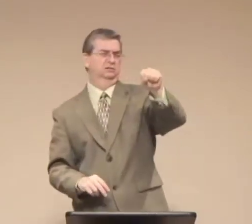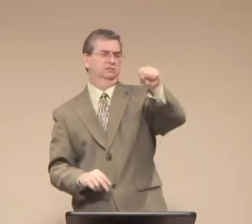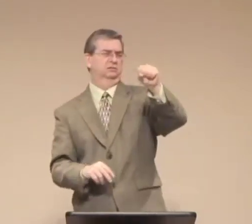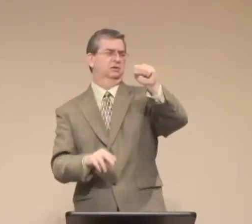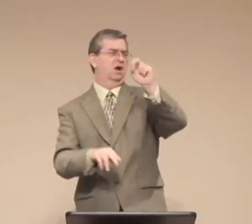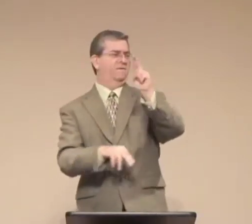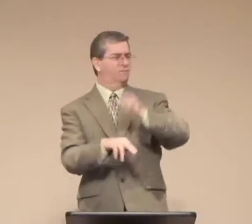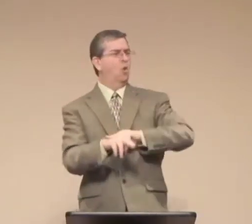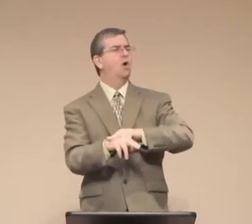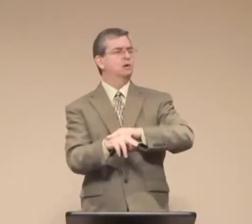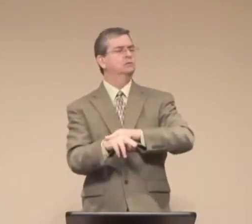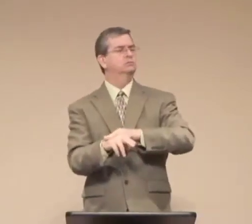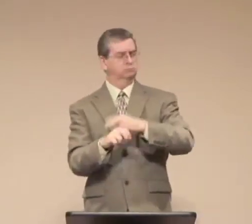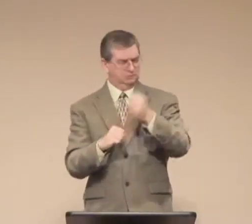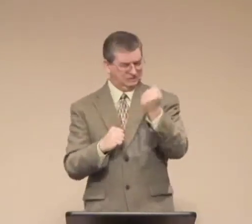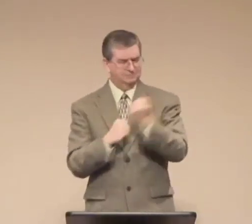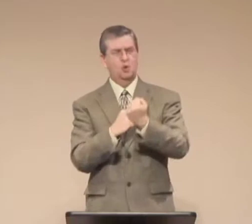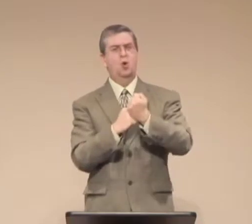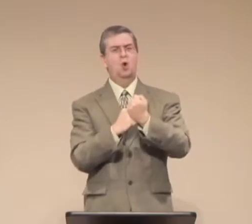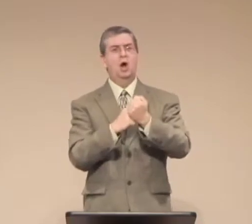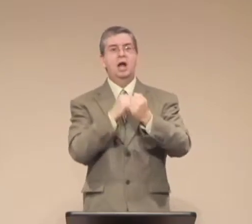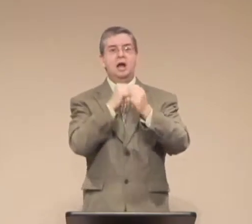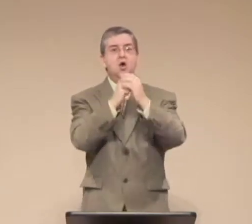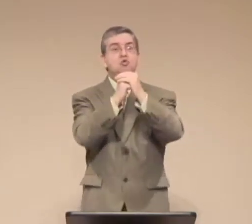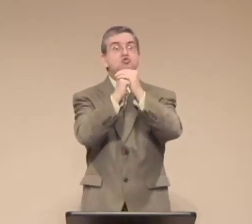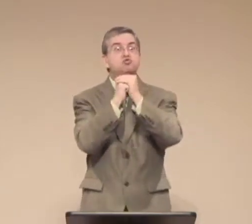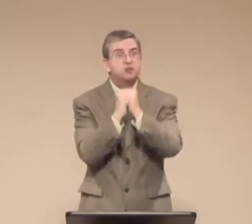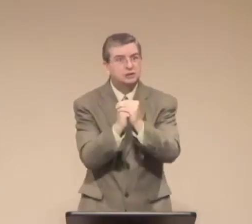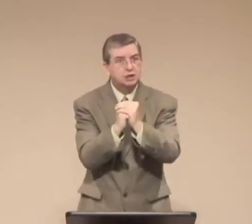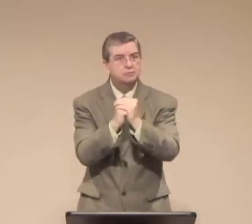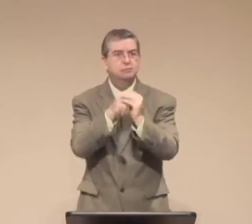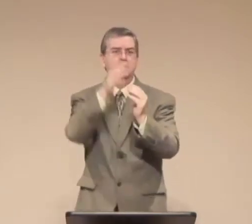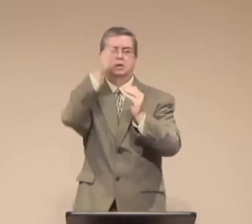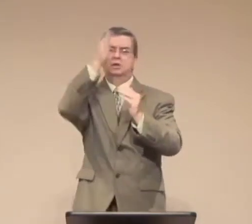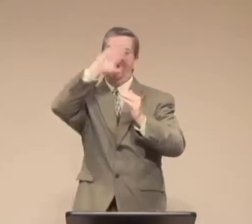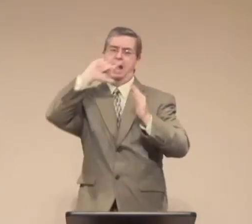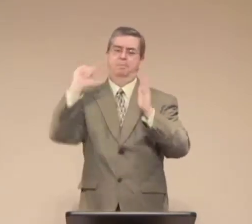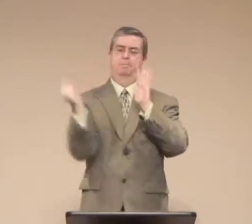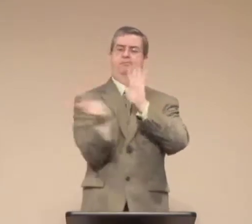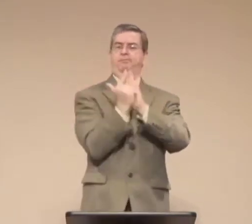But we do it in honor of Jesus' mother Mary.